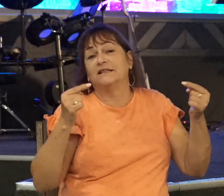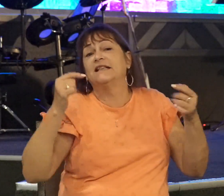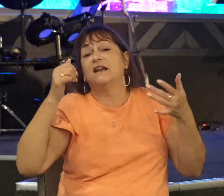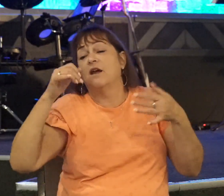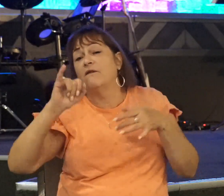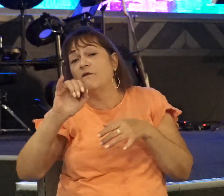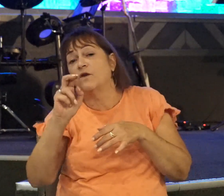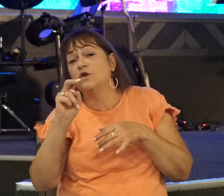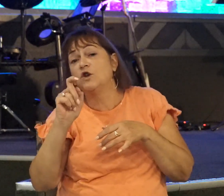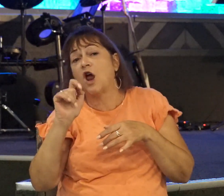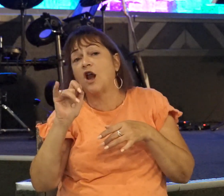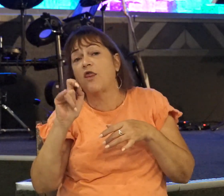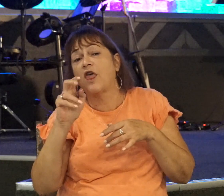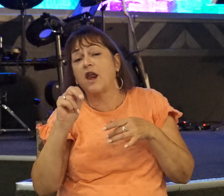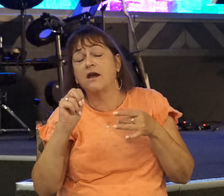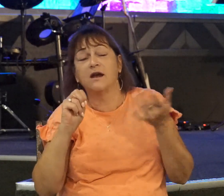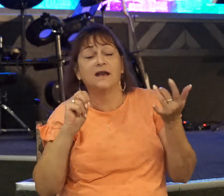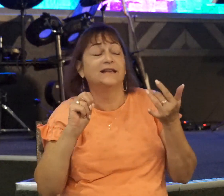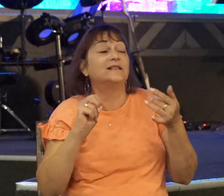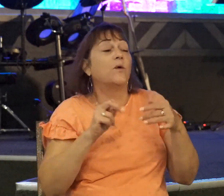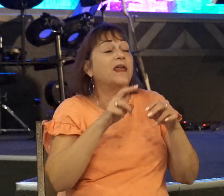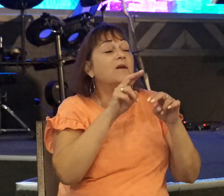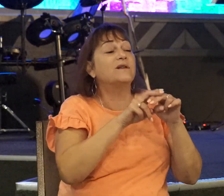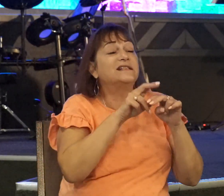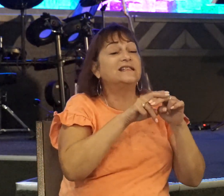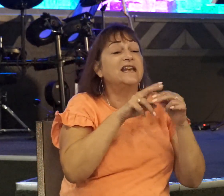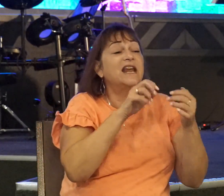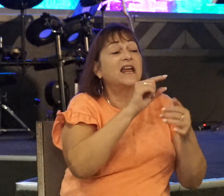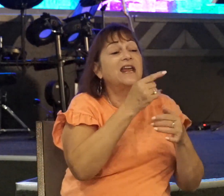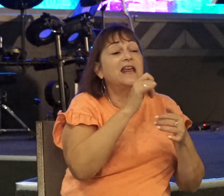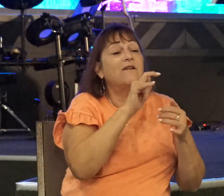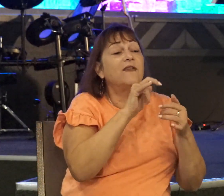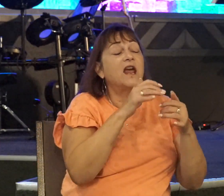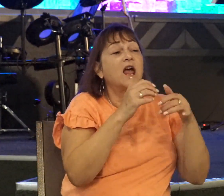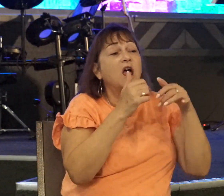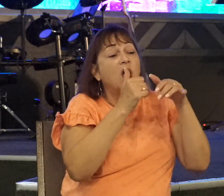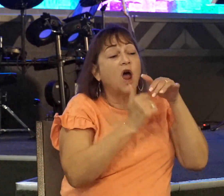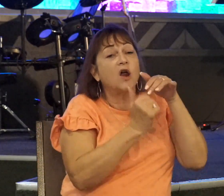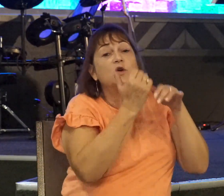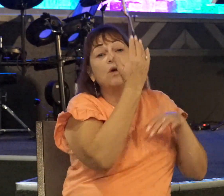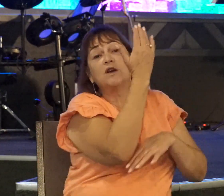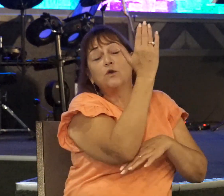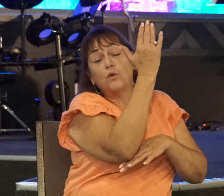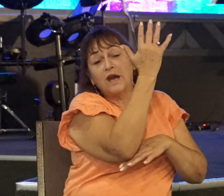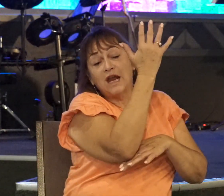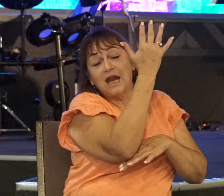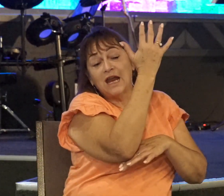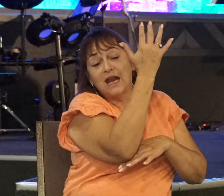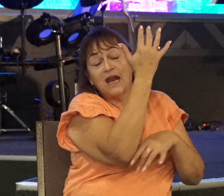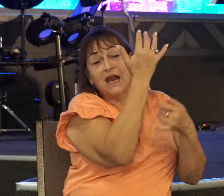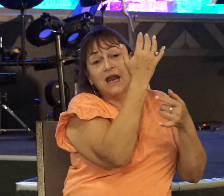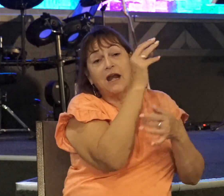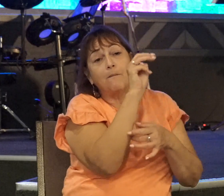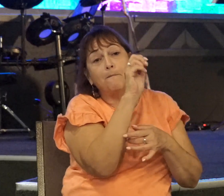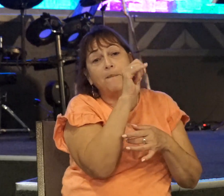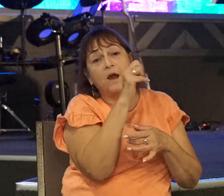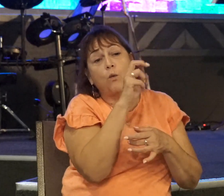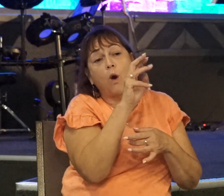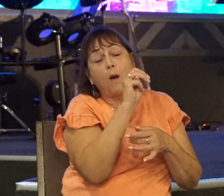Saul was sitting in the outskirts of Gibeah under a pomegranate tree, which is in Migron. The